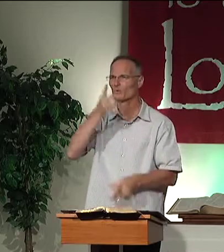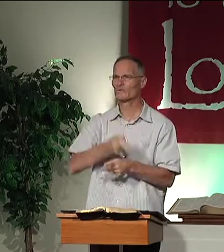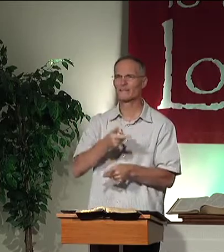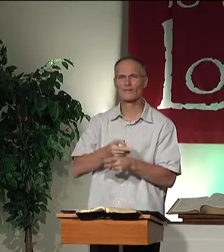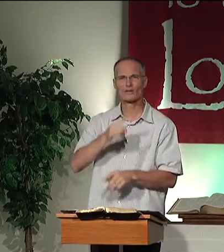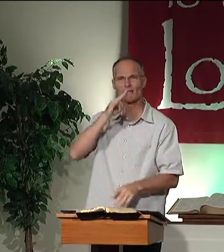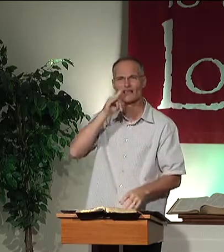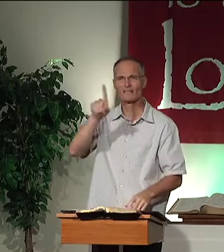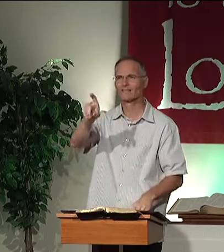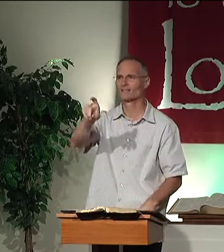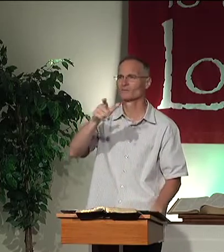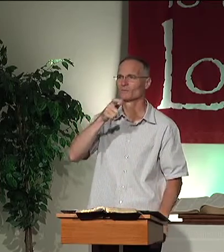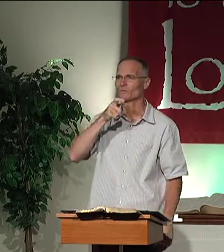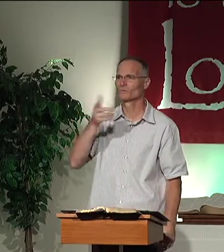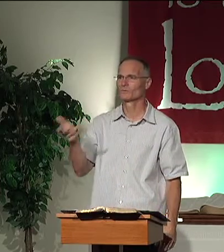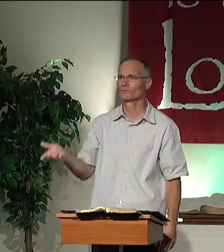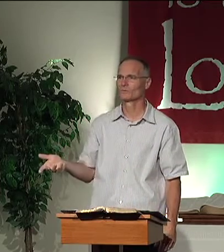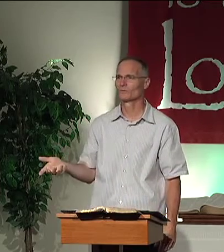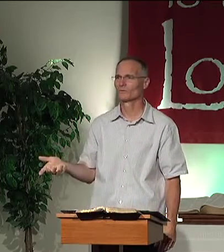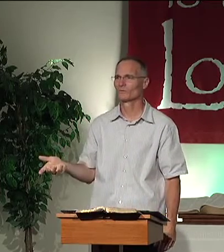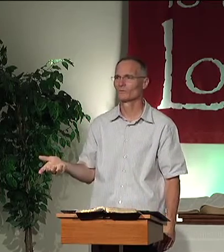husband says, well, who takes care of the kids?